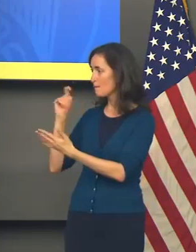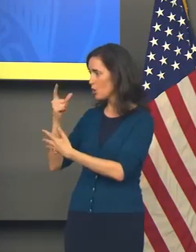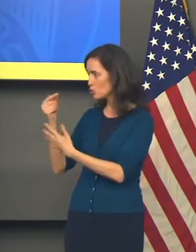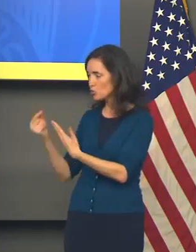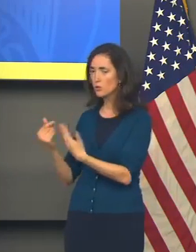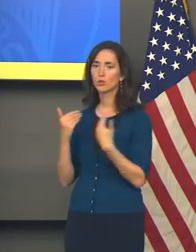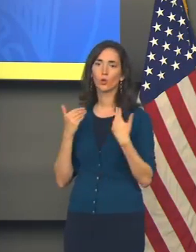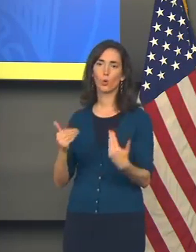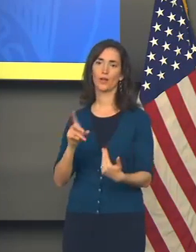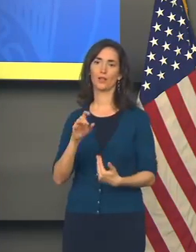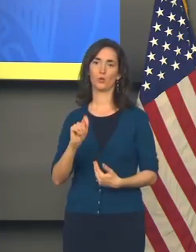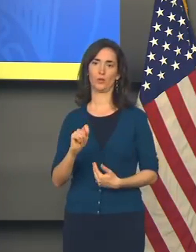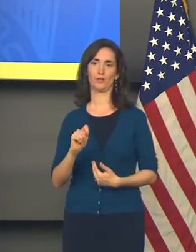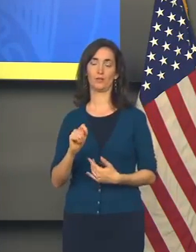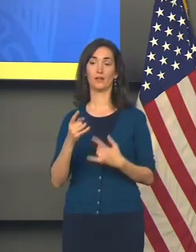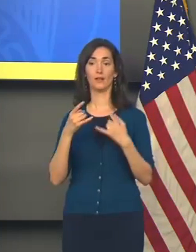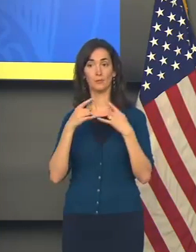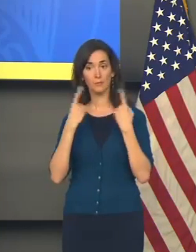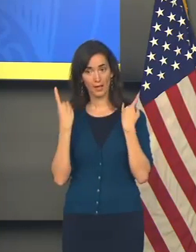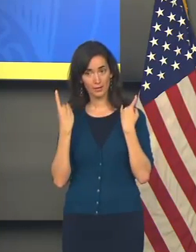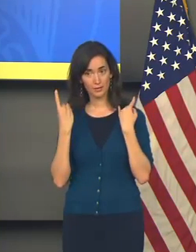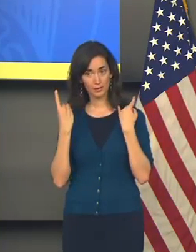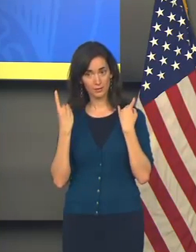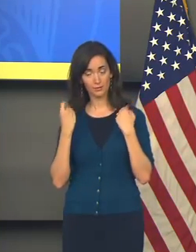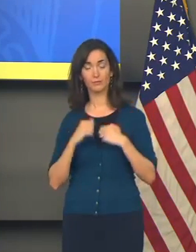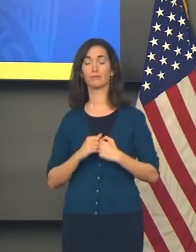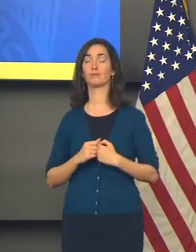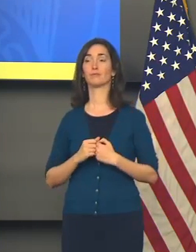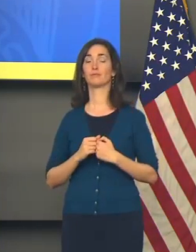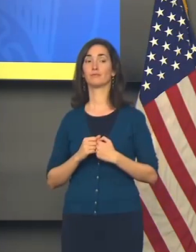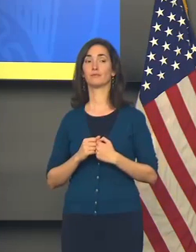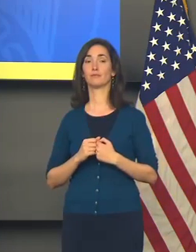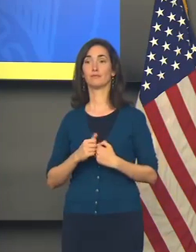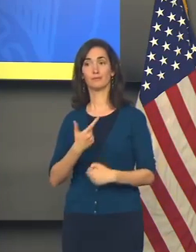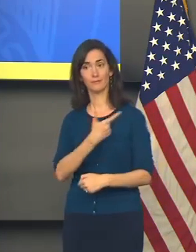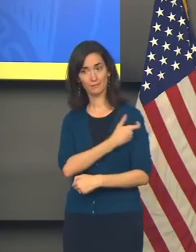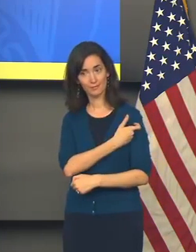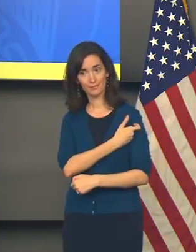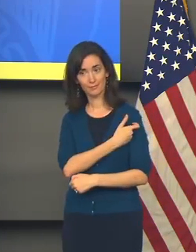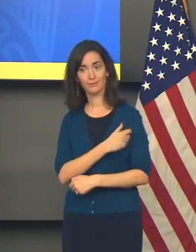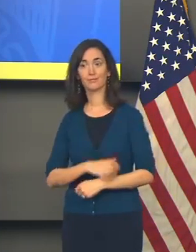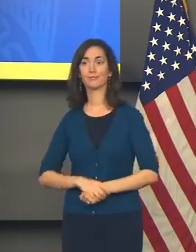now. Mask up and get your vaccine. Thank you.